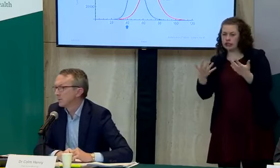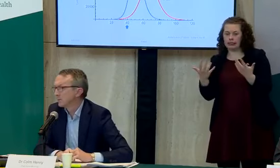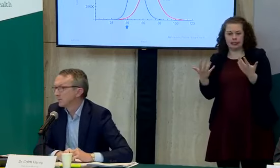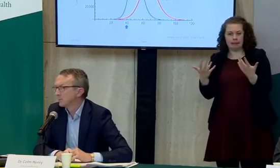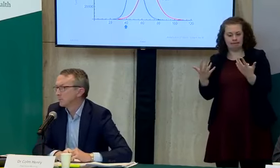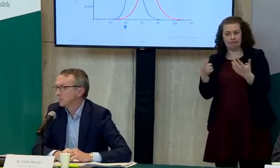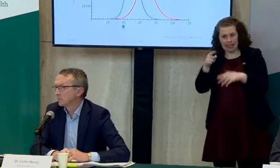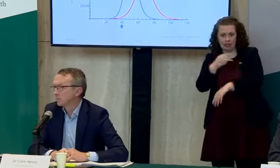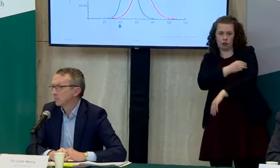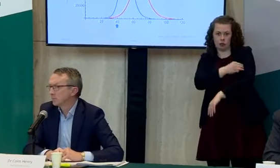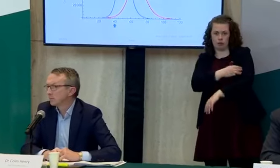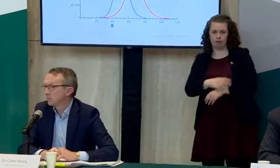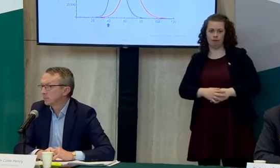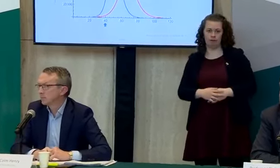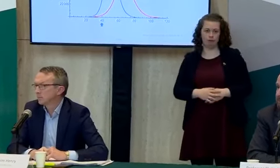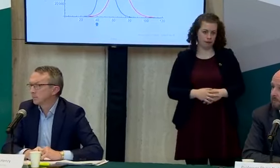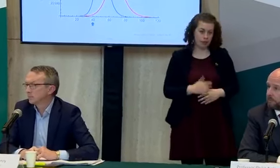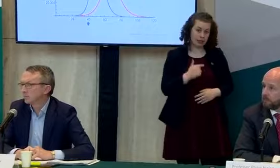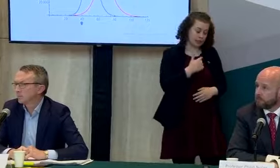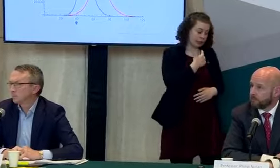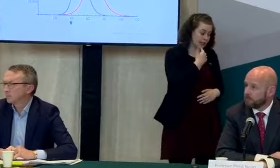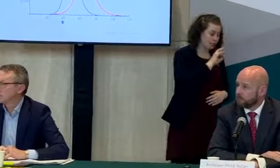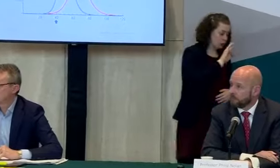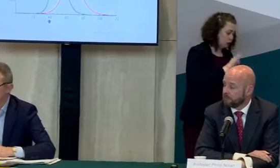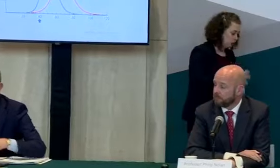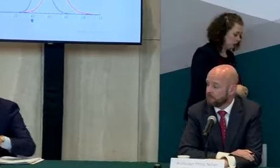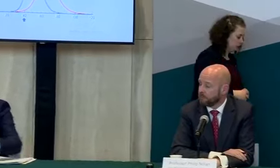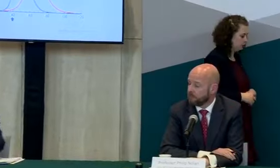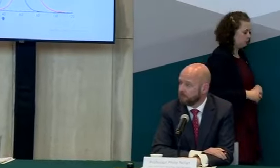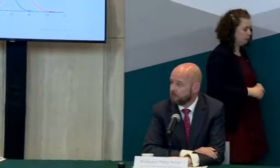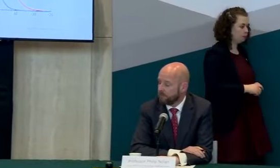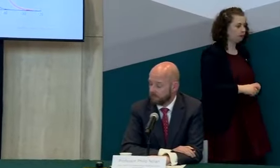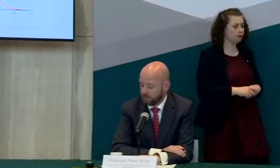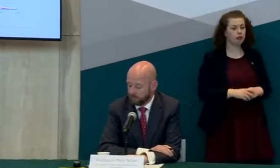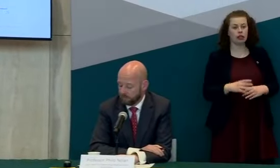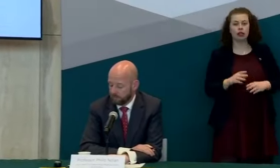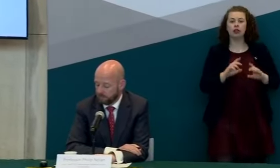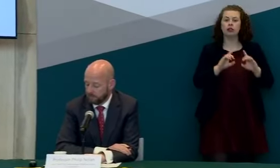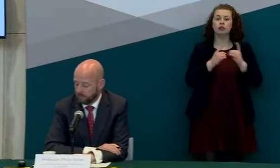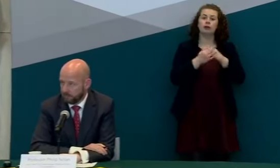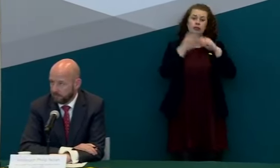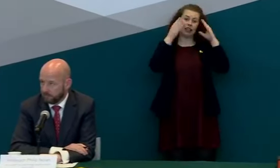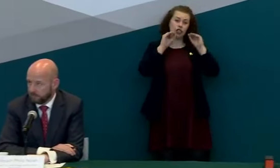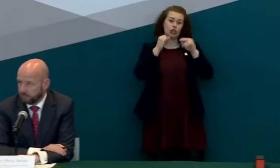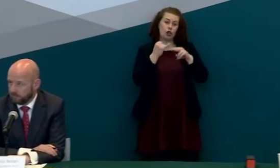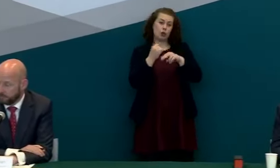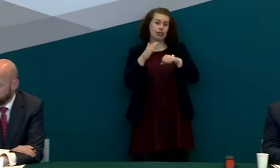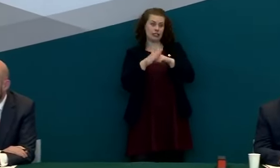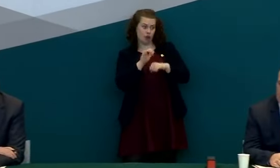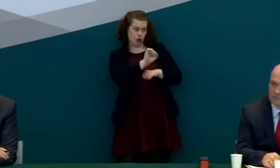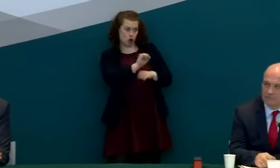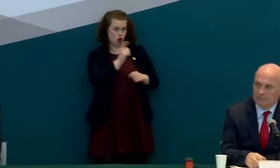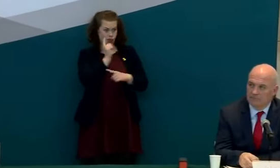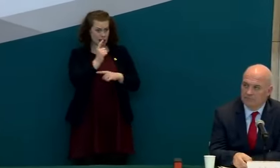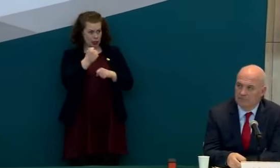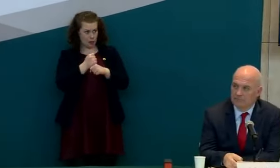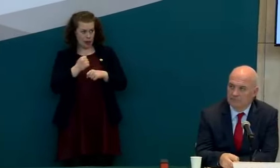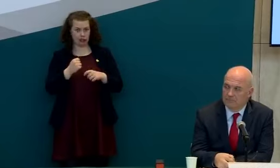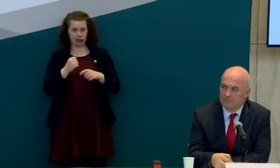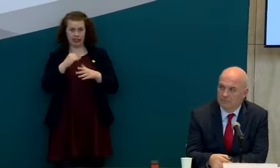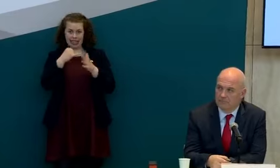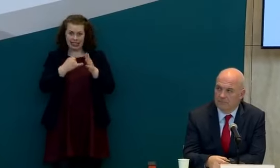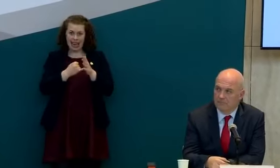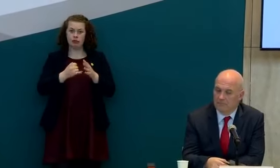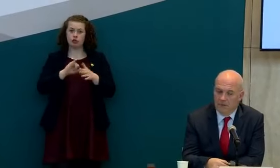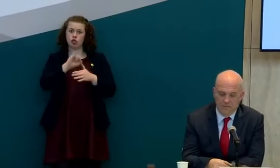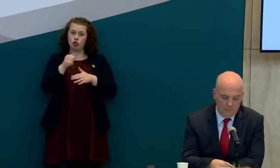tony in relation to the department of education have basically said they're waiting for your recommendation in relation to the state exams can you give any indication as to what the